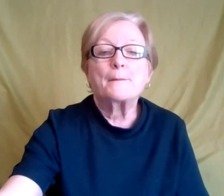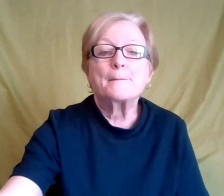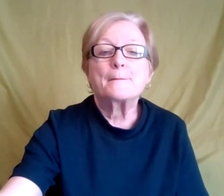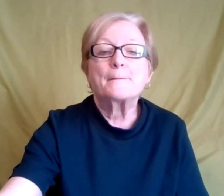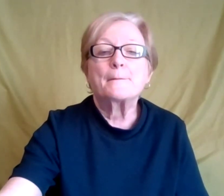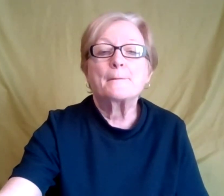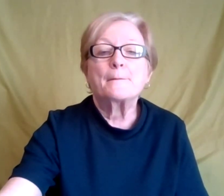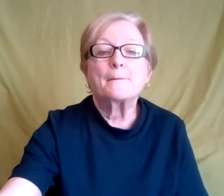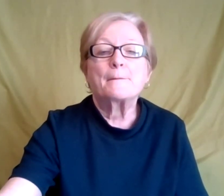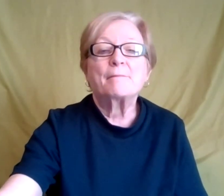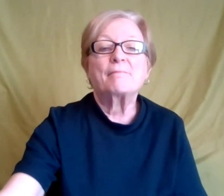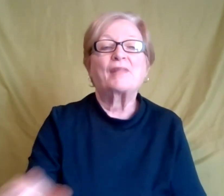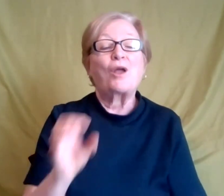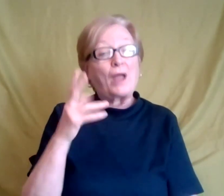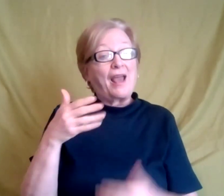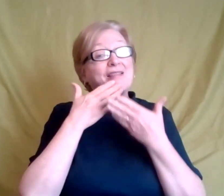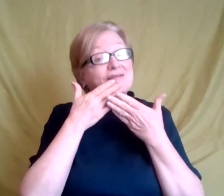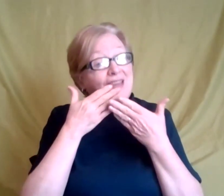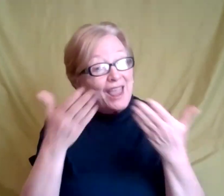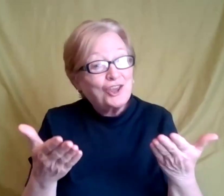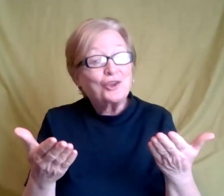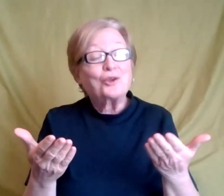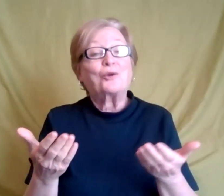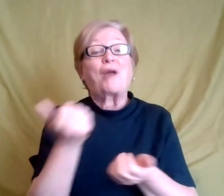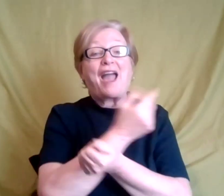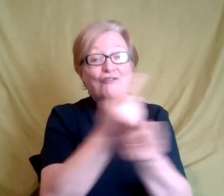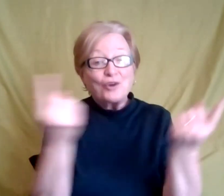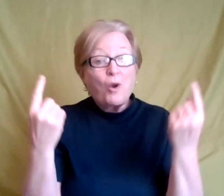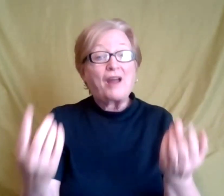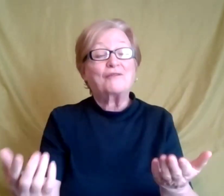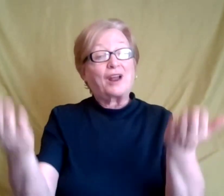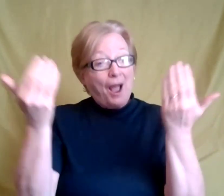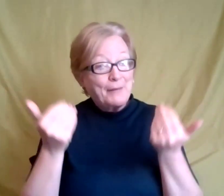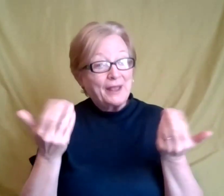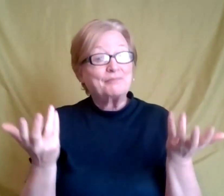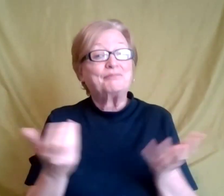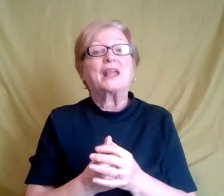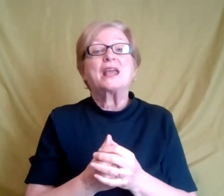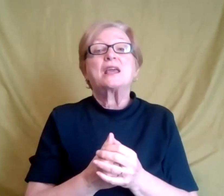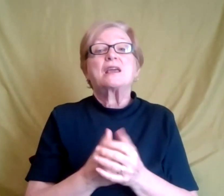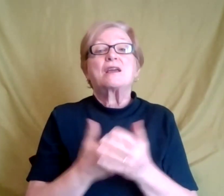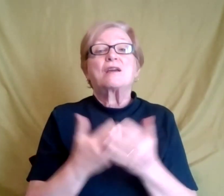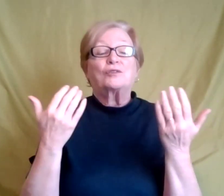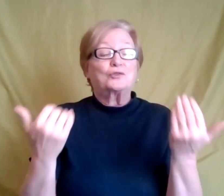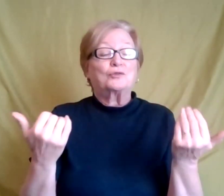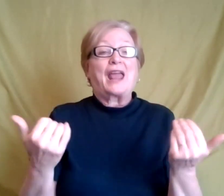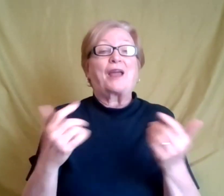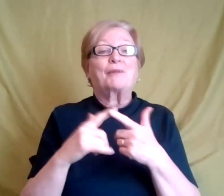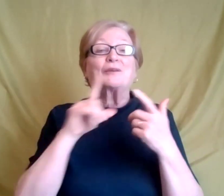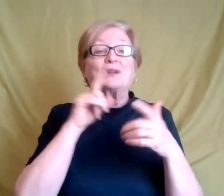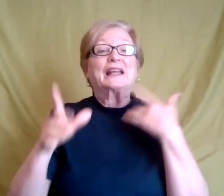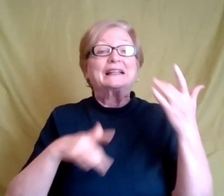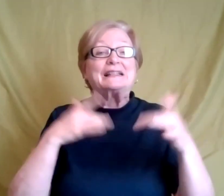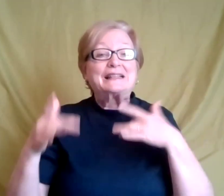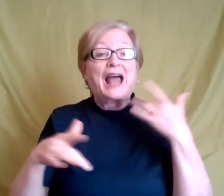Thank you, everyone, for coming today. I'm really excited to,